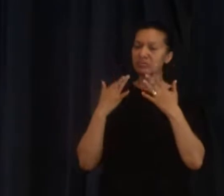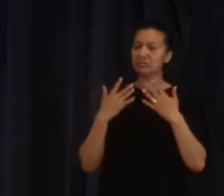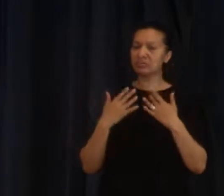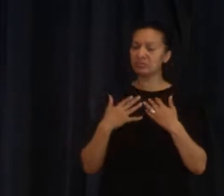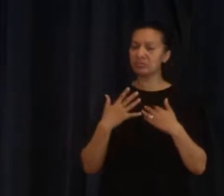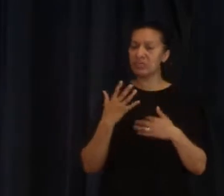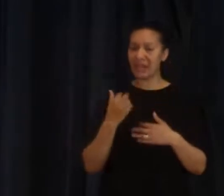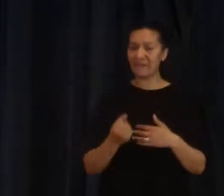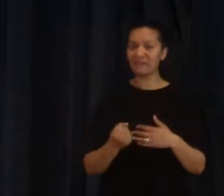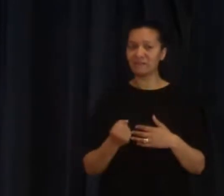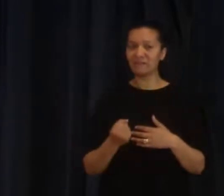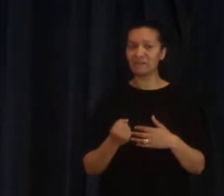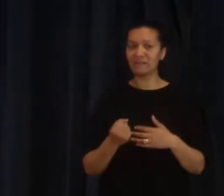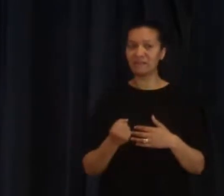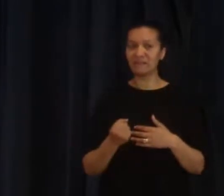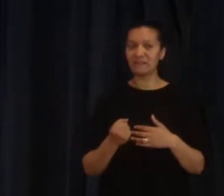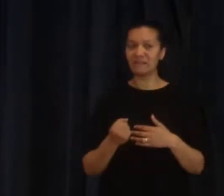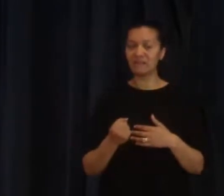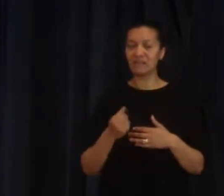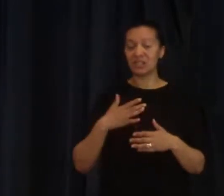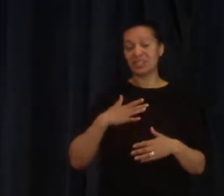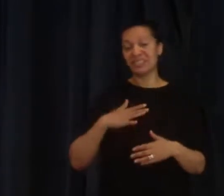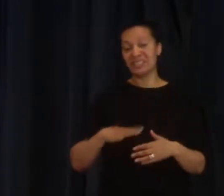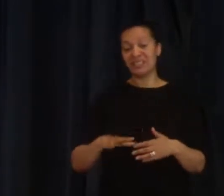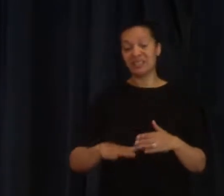if we have do we need to be refilled